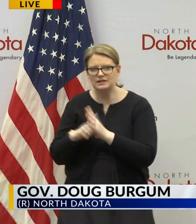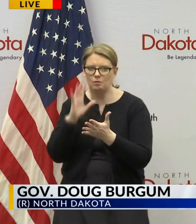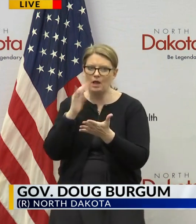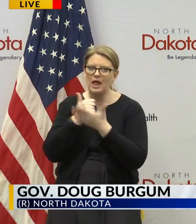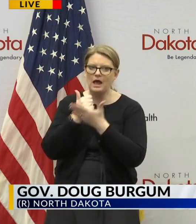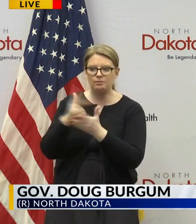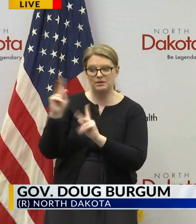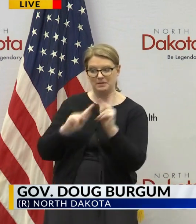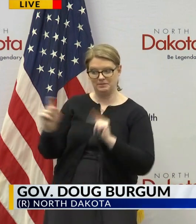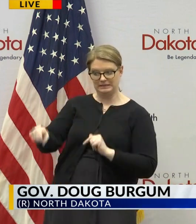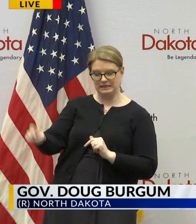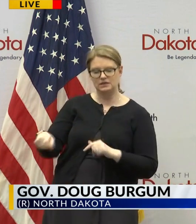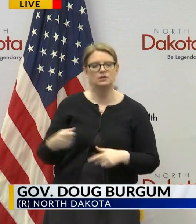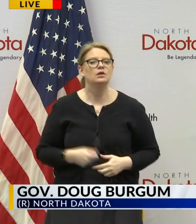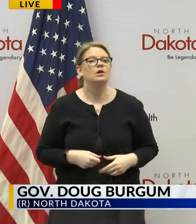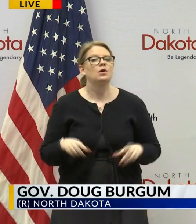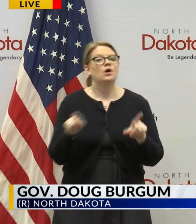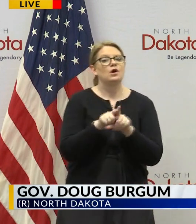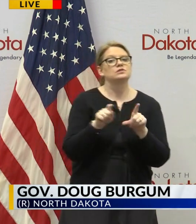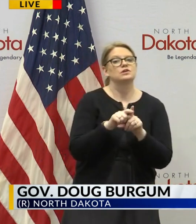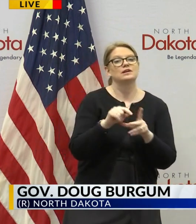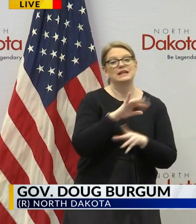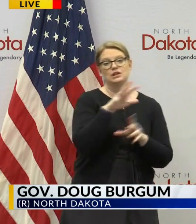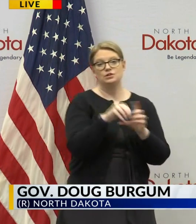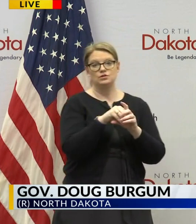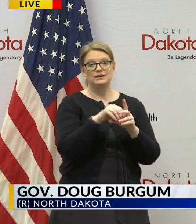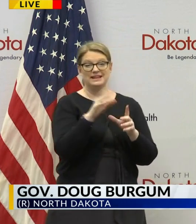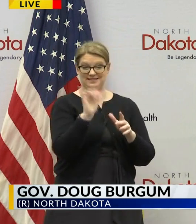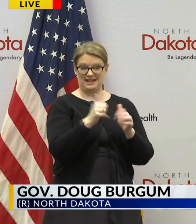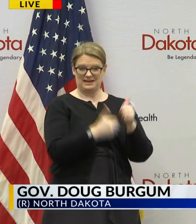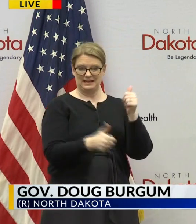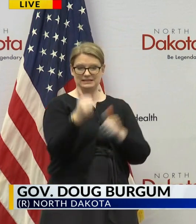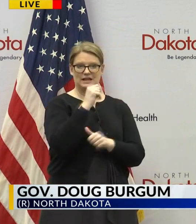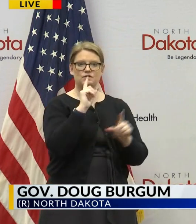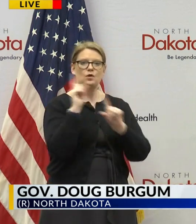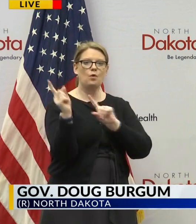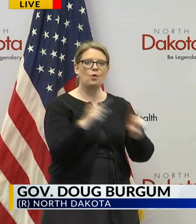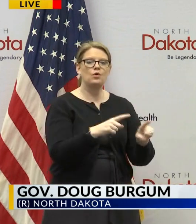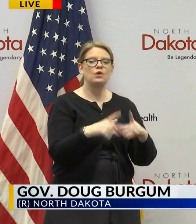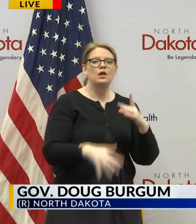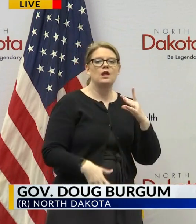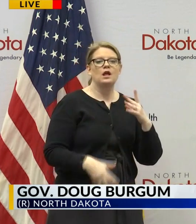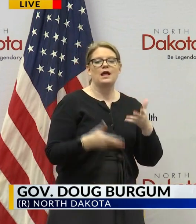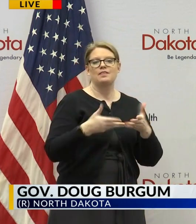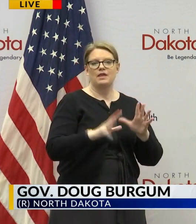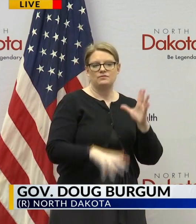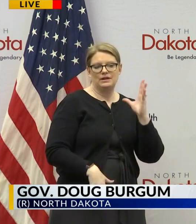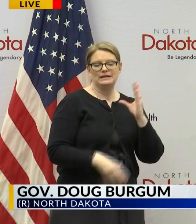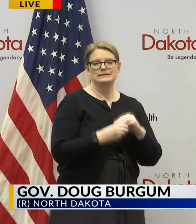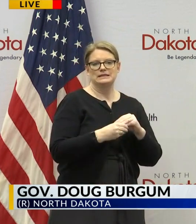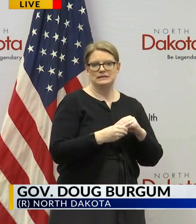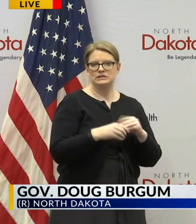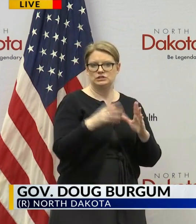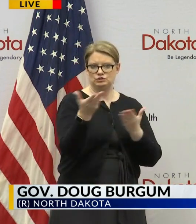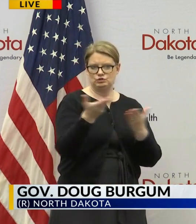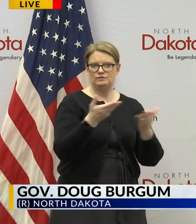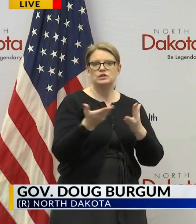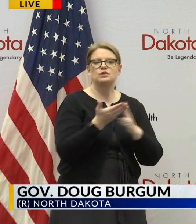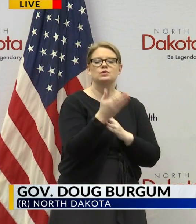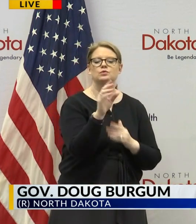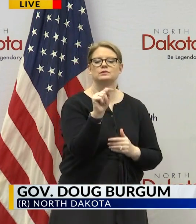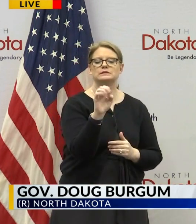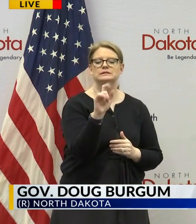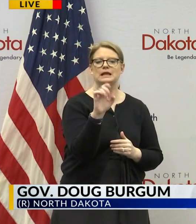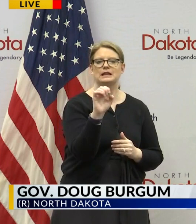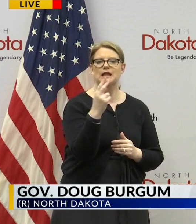have as part of that same executive order expanded the order to allow for expanded services across our state through telehealth